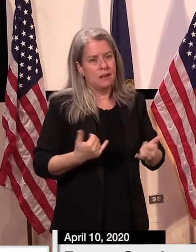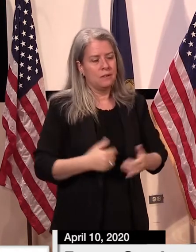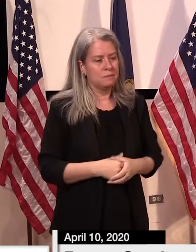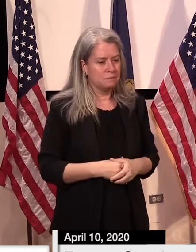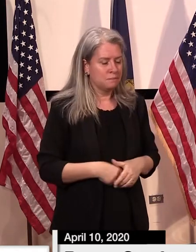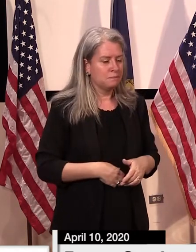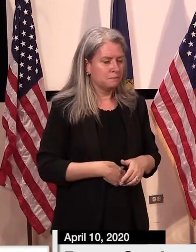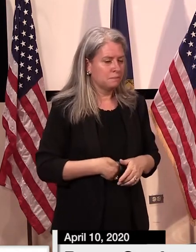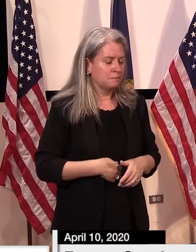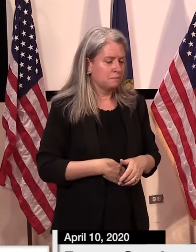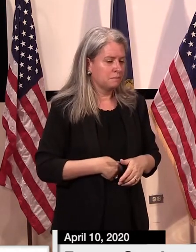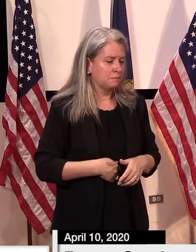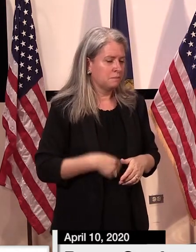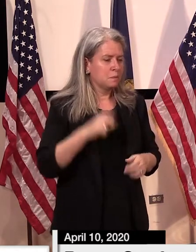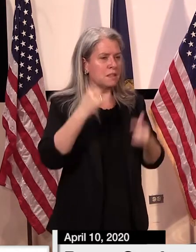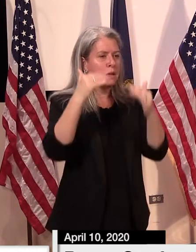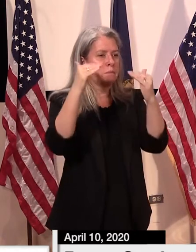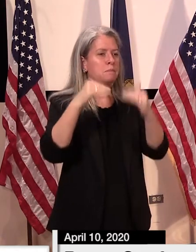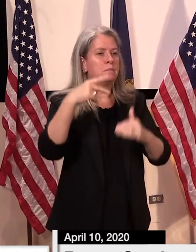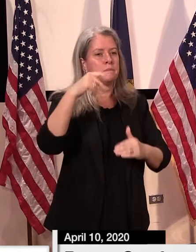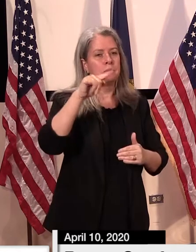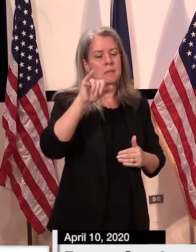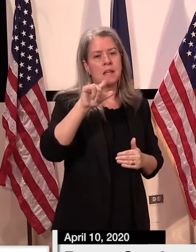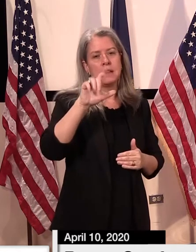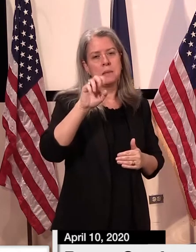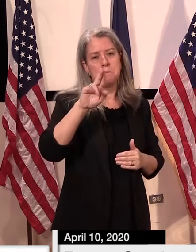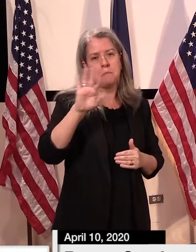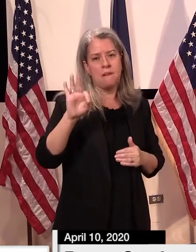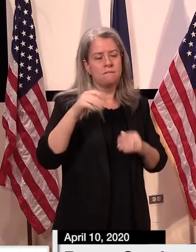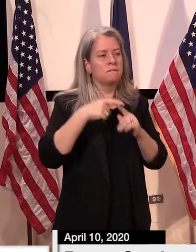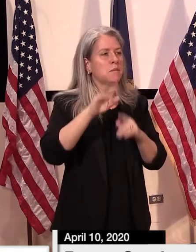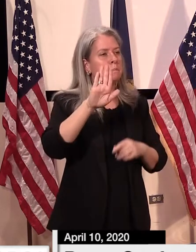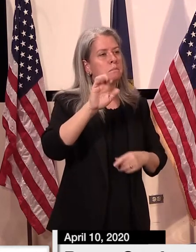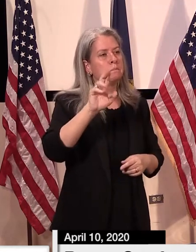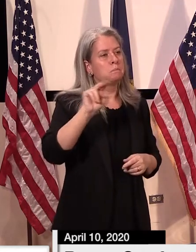All right. Thank you. Thank you. Patty LaBeouf, Bennington Banner.